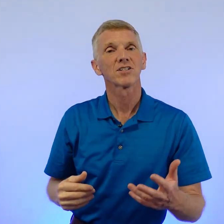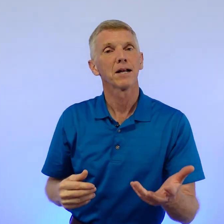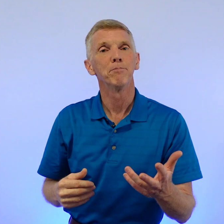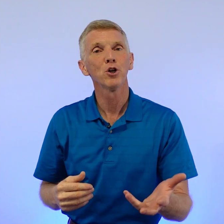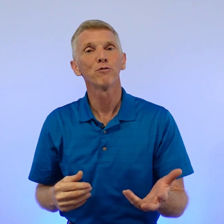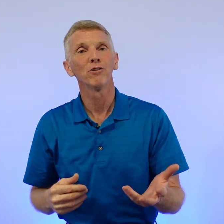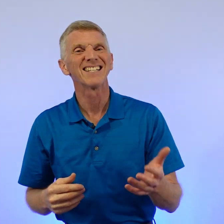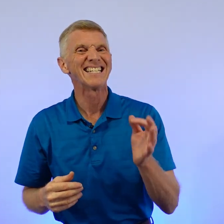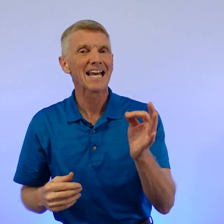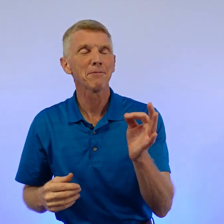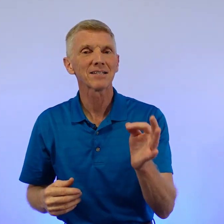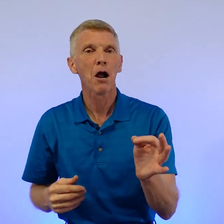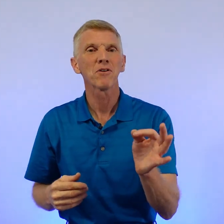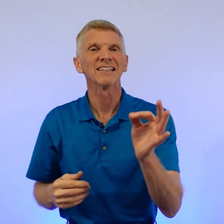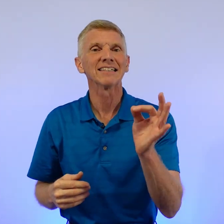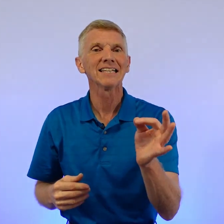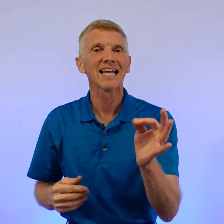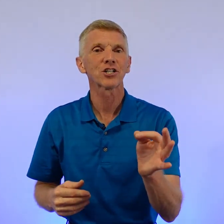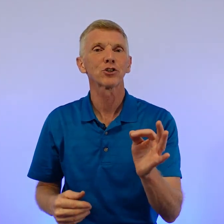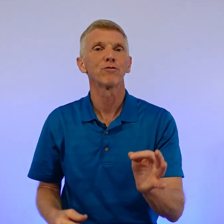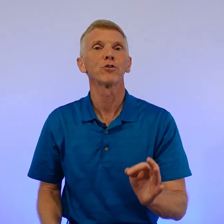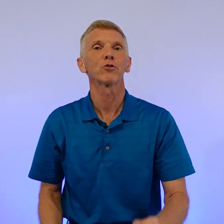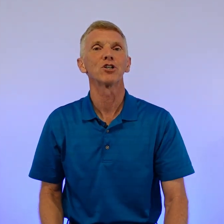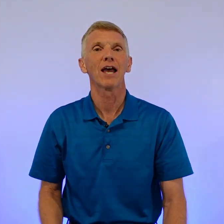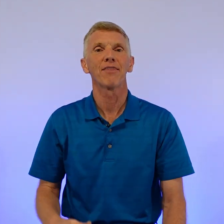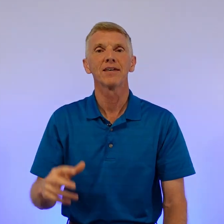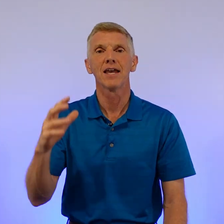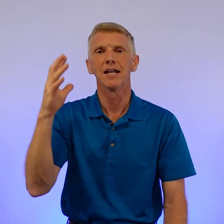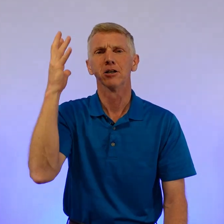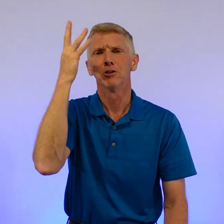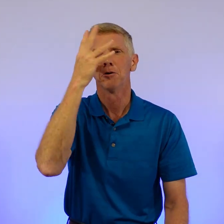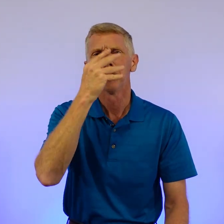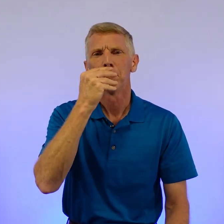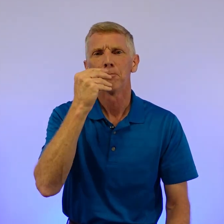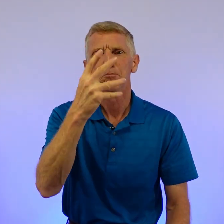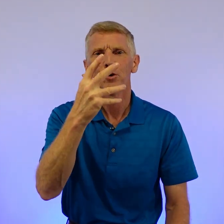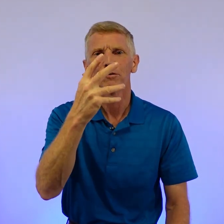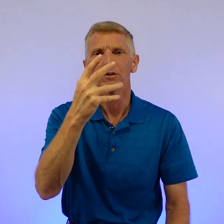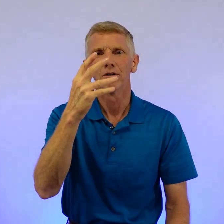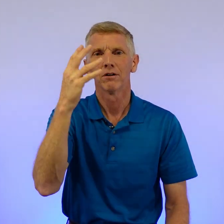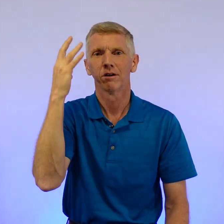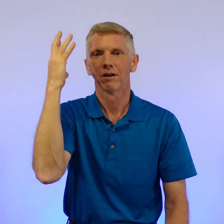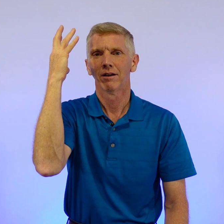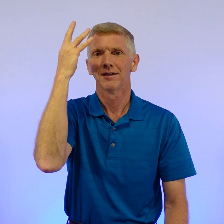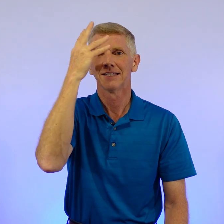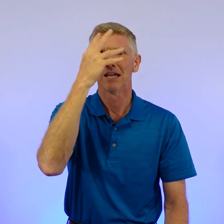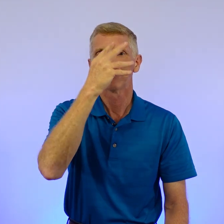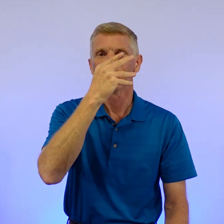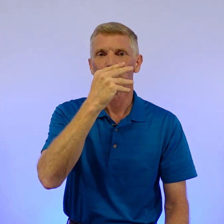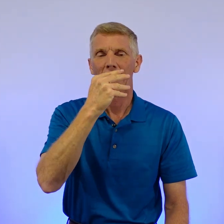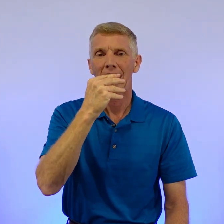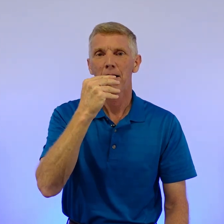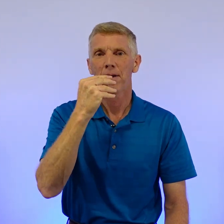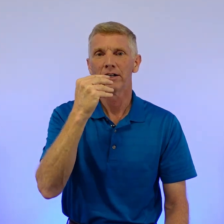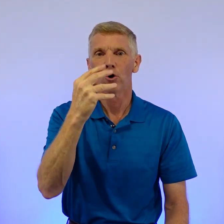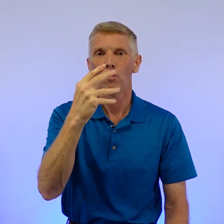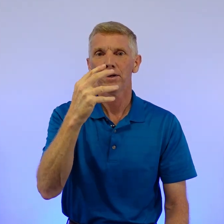signed beautiful. It's the same sound, a little extra flourish at the end. Beautiful. See how it's a grab and an open?